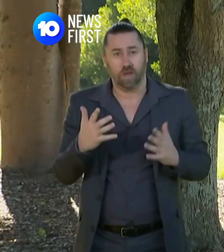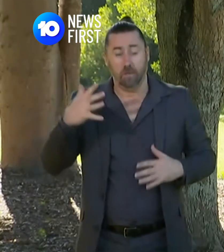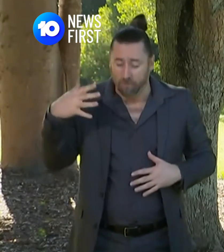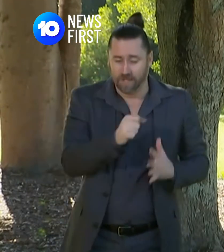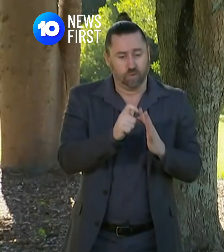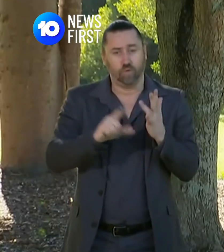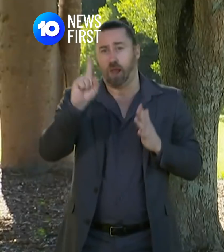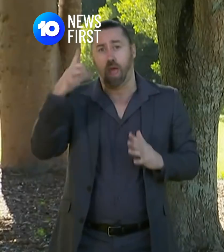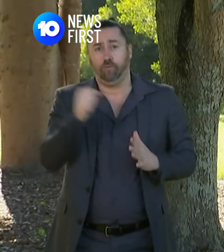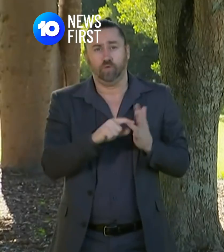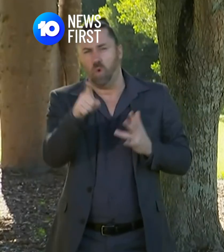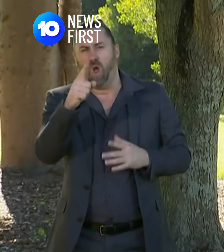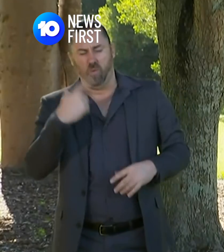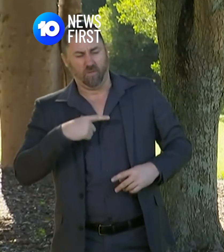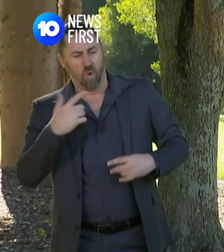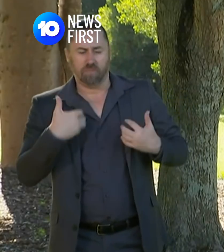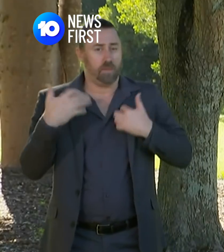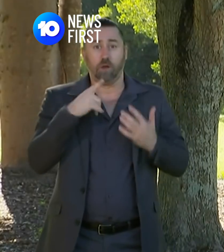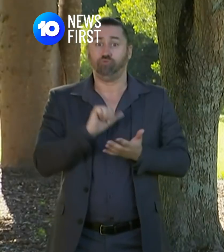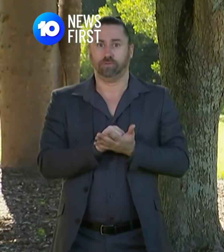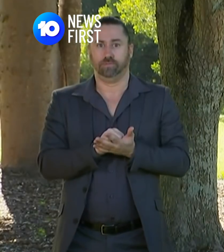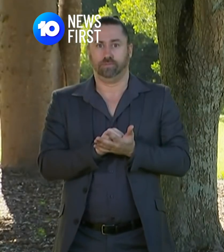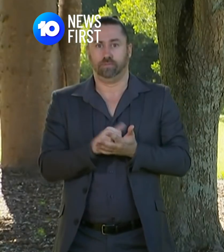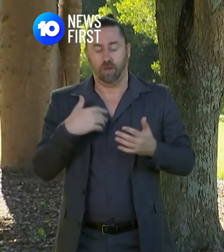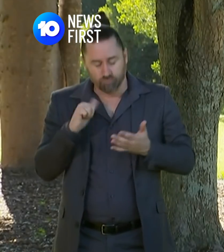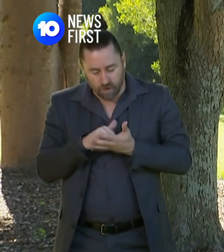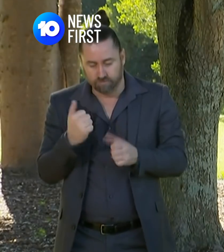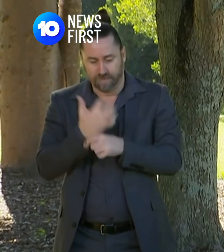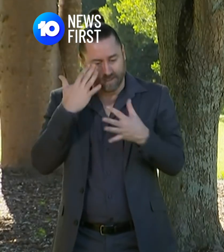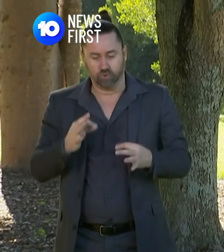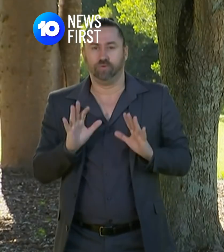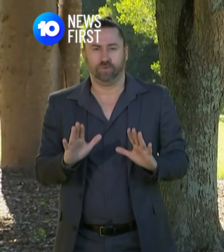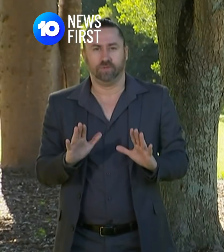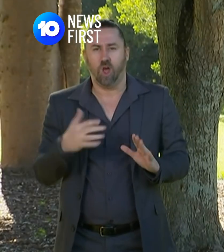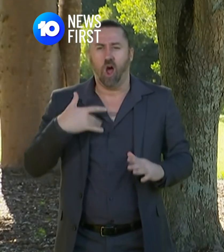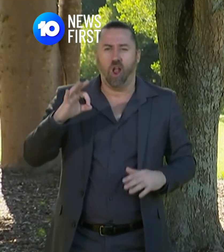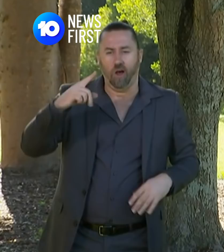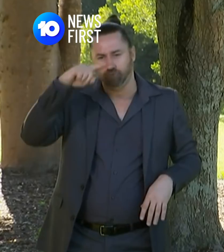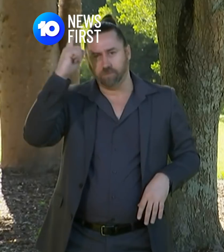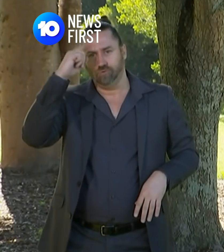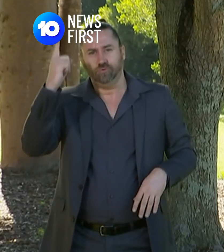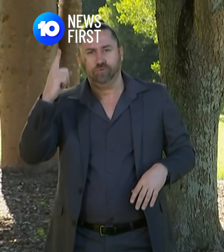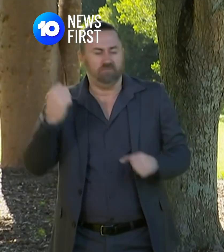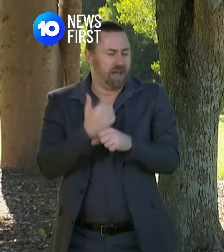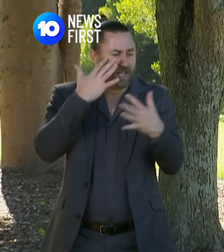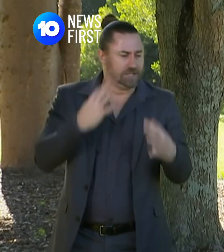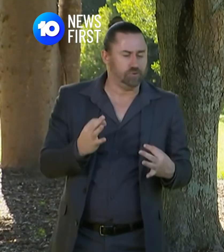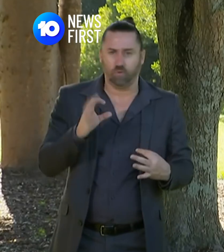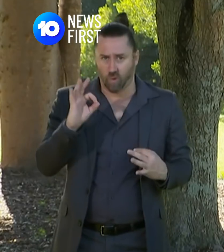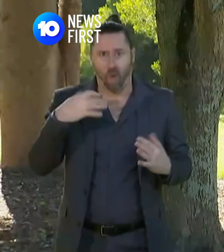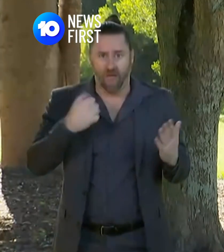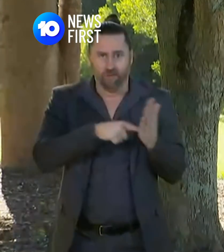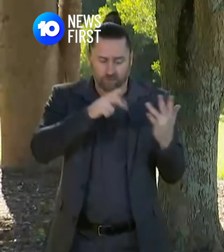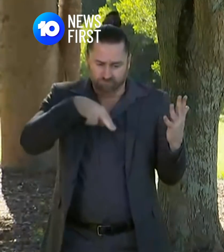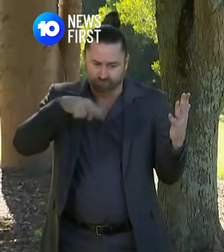do based on the health advice. We do not take these these measures lightly, these are very very